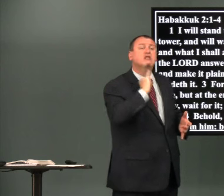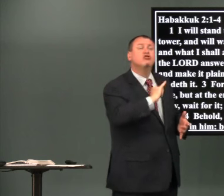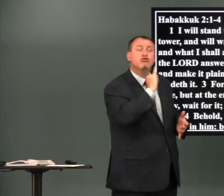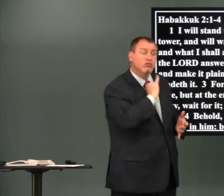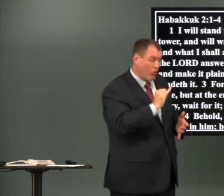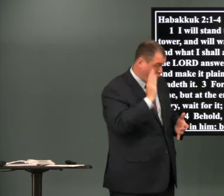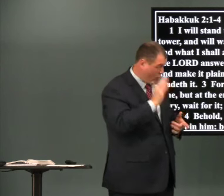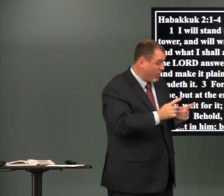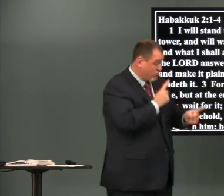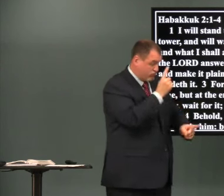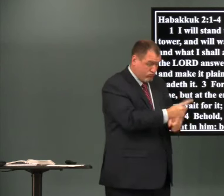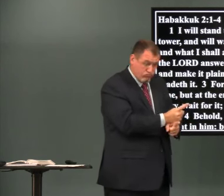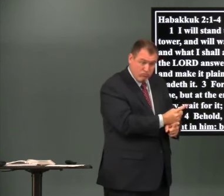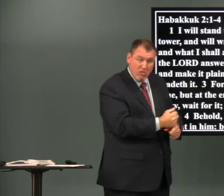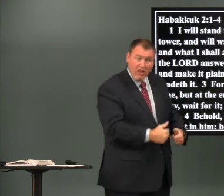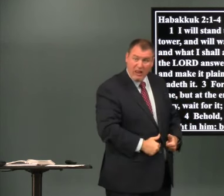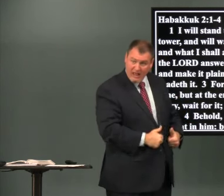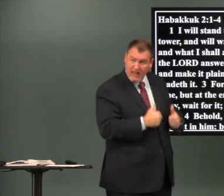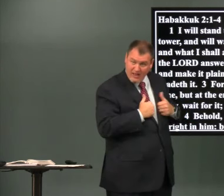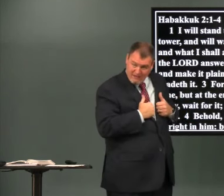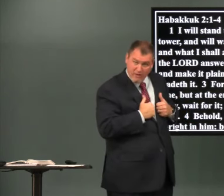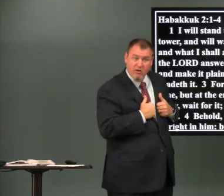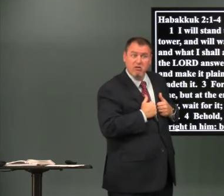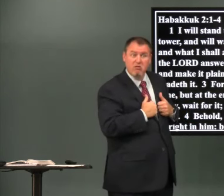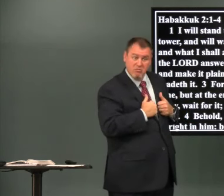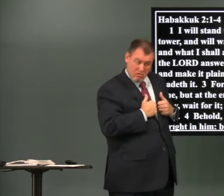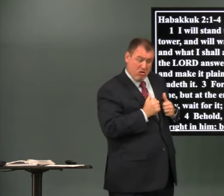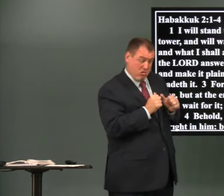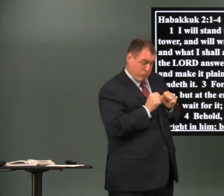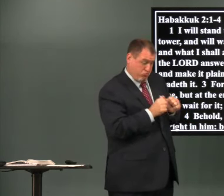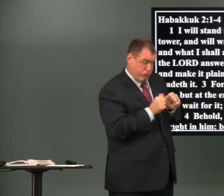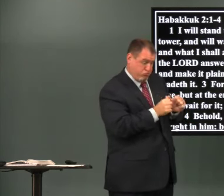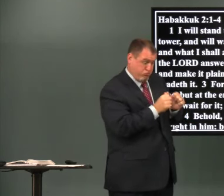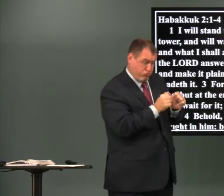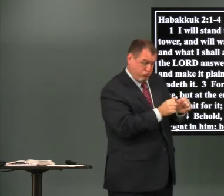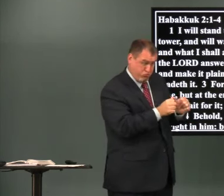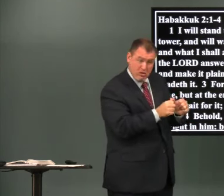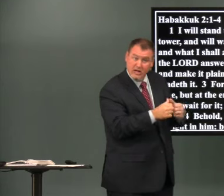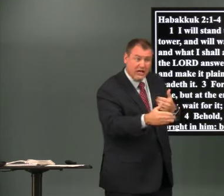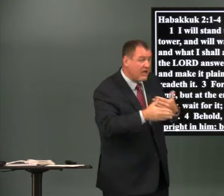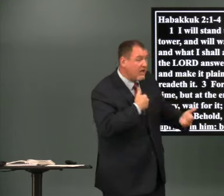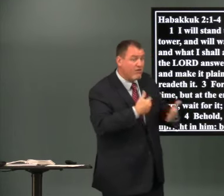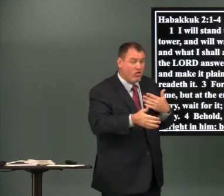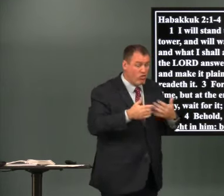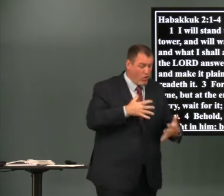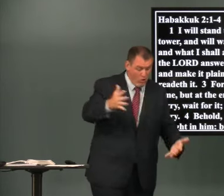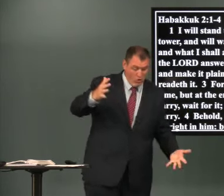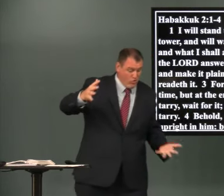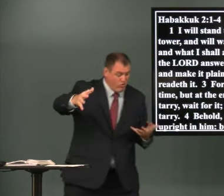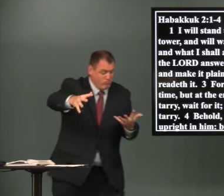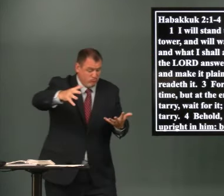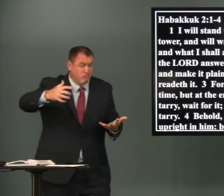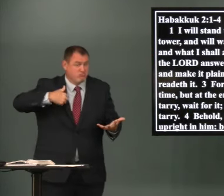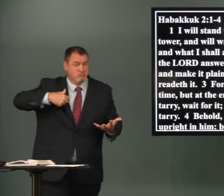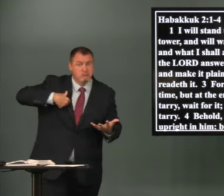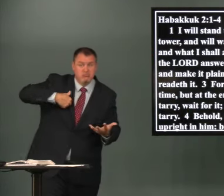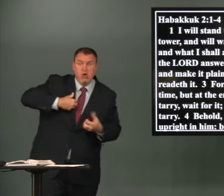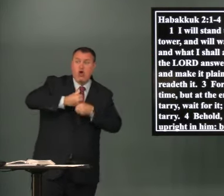who are in Israel who are righteously living and keep on even though